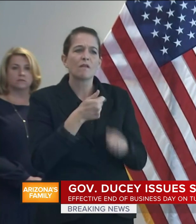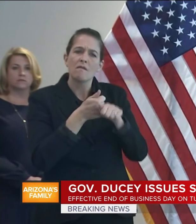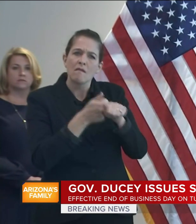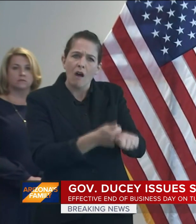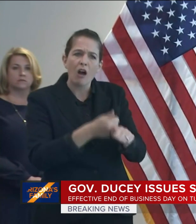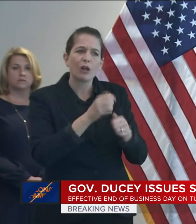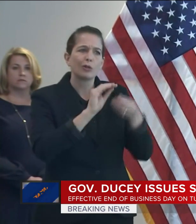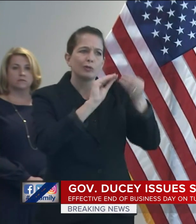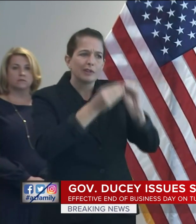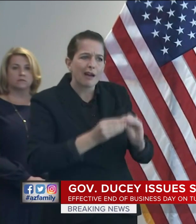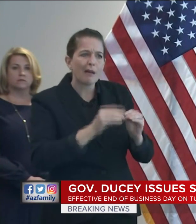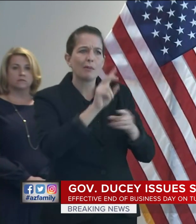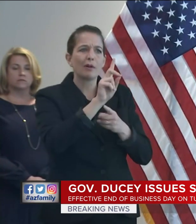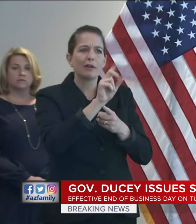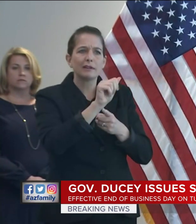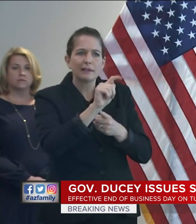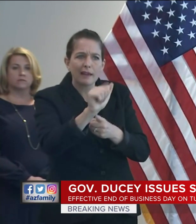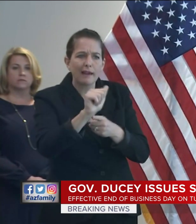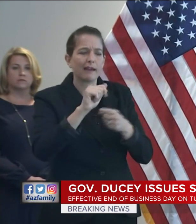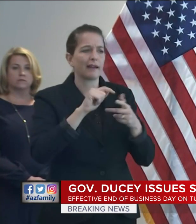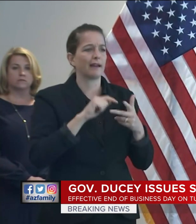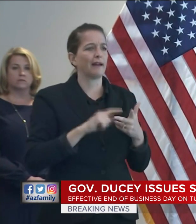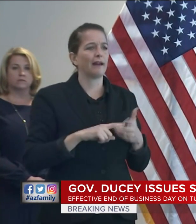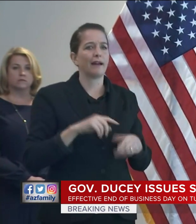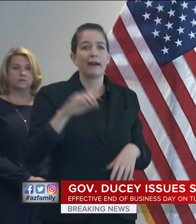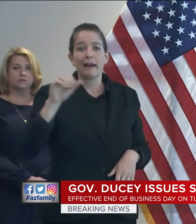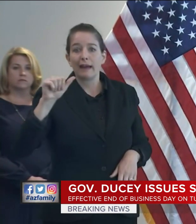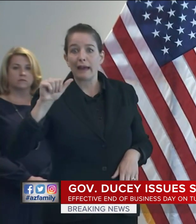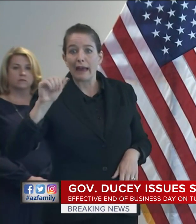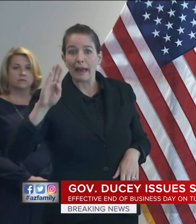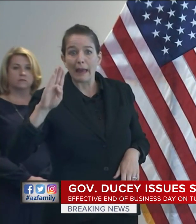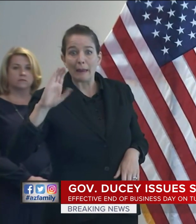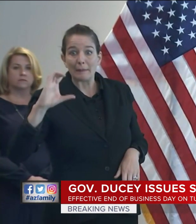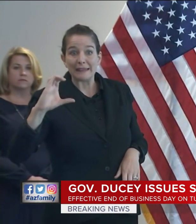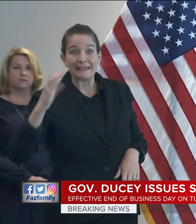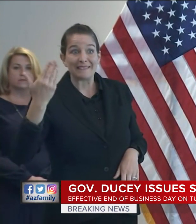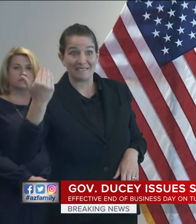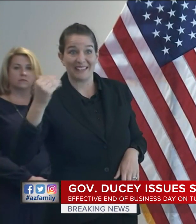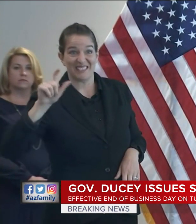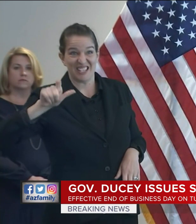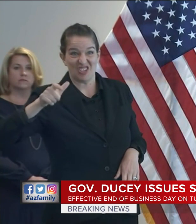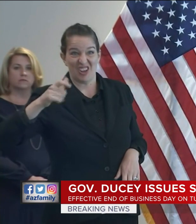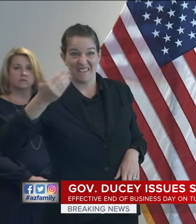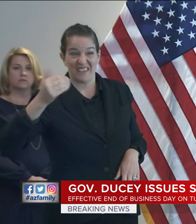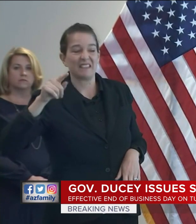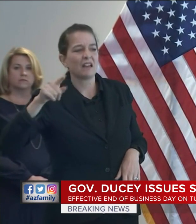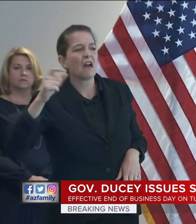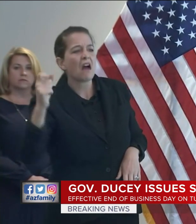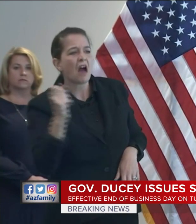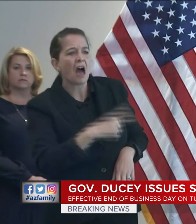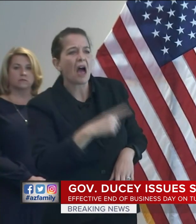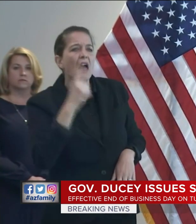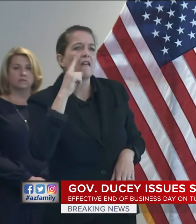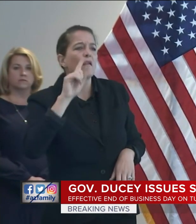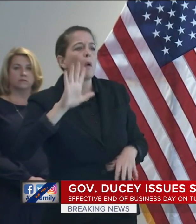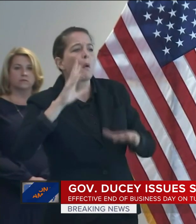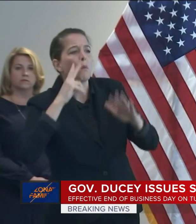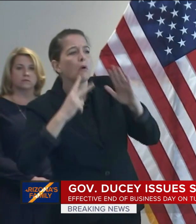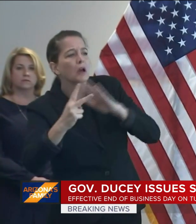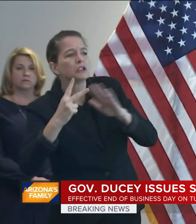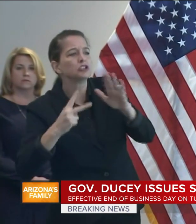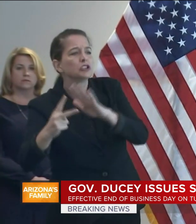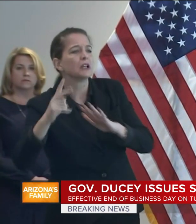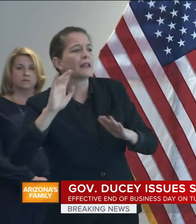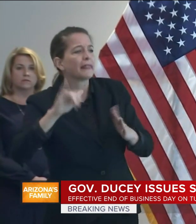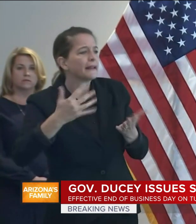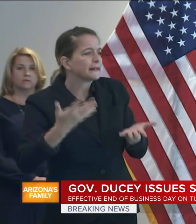ADHS has internally. ABC-15 has been asking for that data, that modeling and projections. Is there a